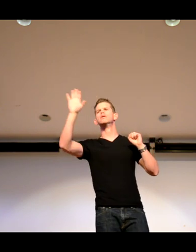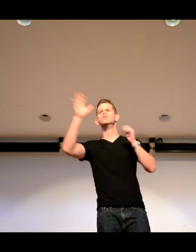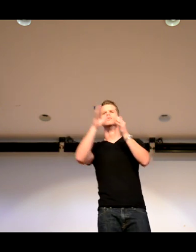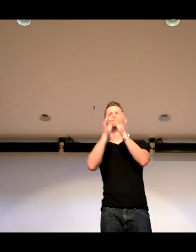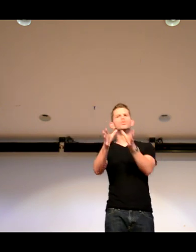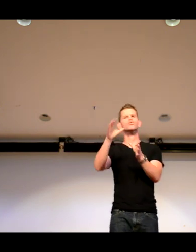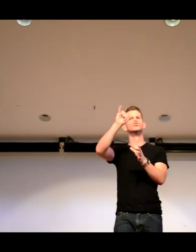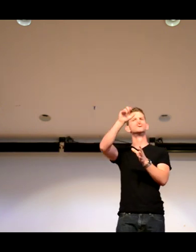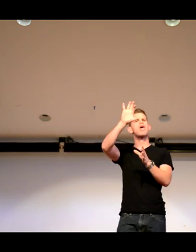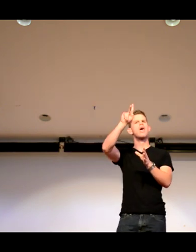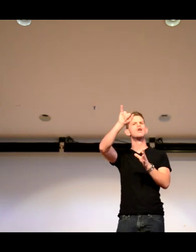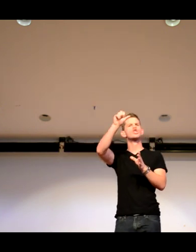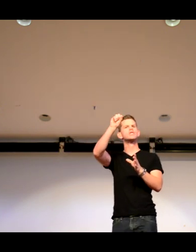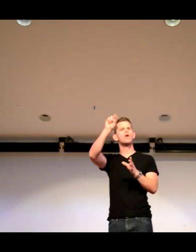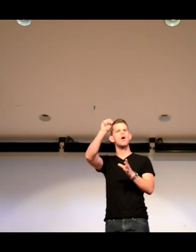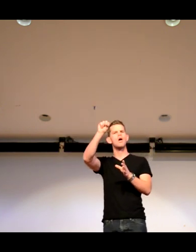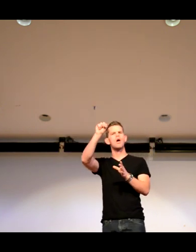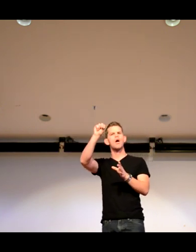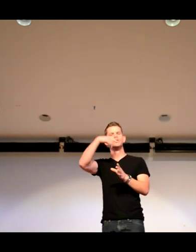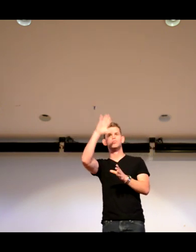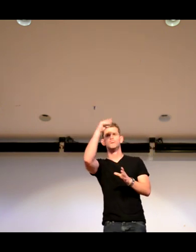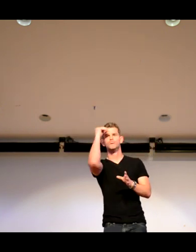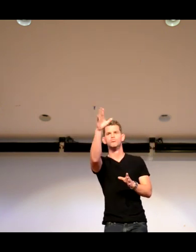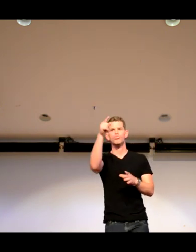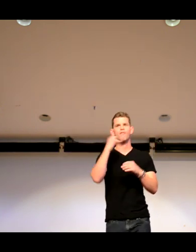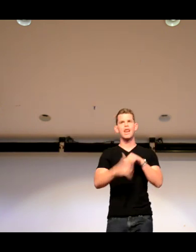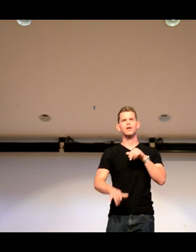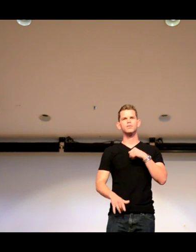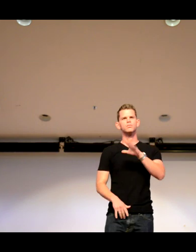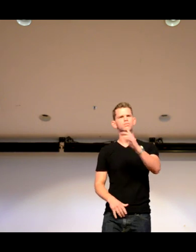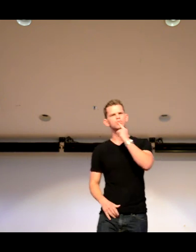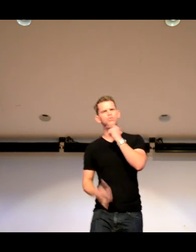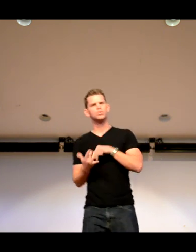out a little bit. And I don't know if you know Marlee Matlin, the interpreter, Jack Johnson.